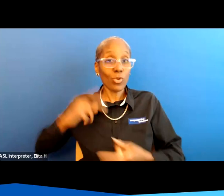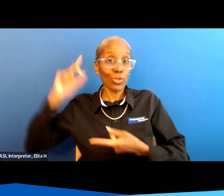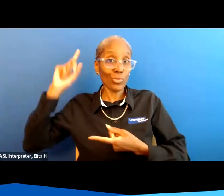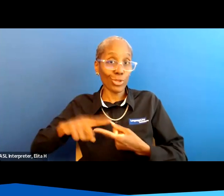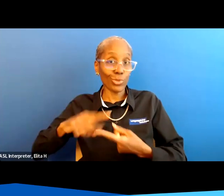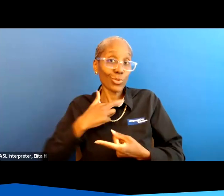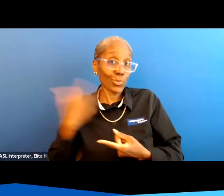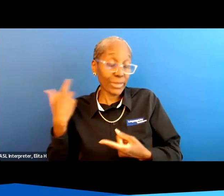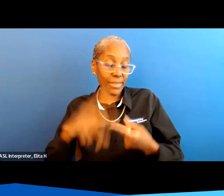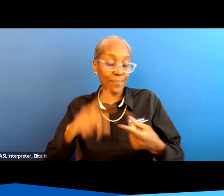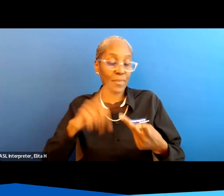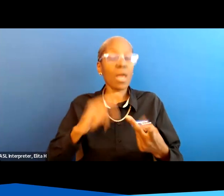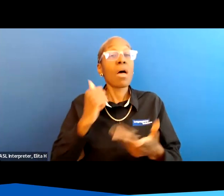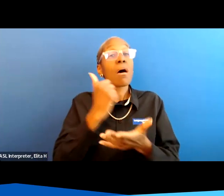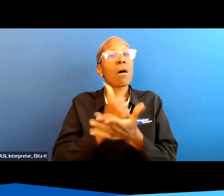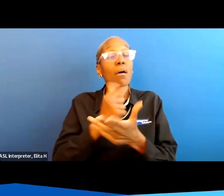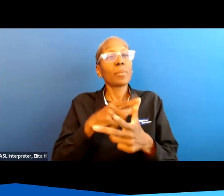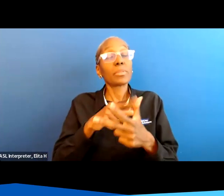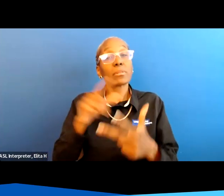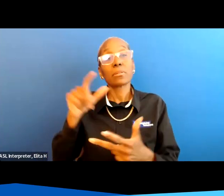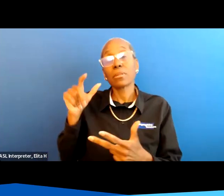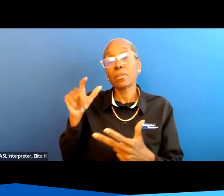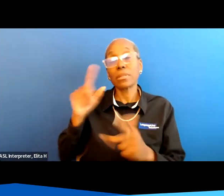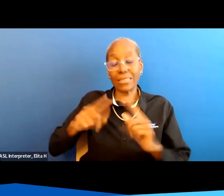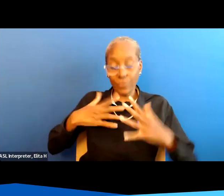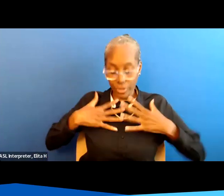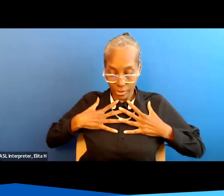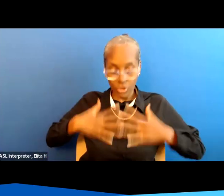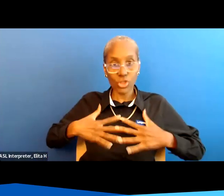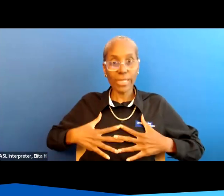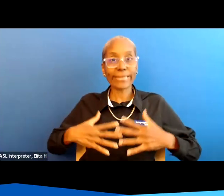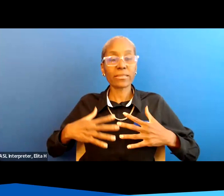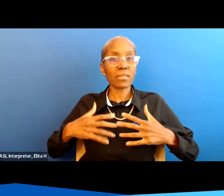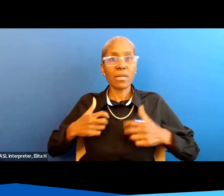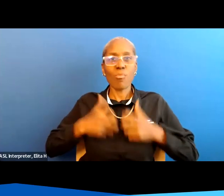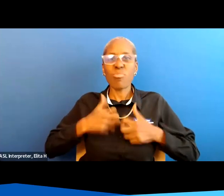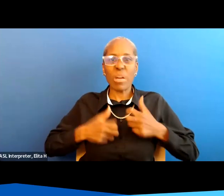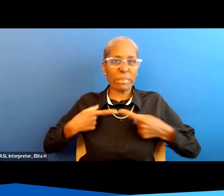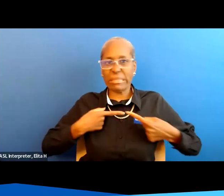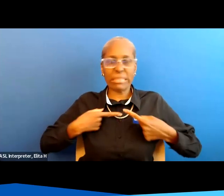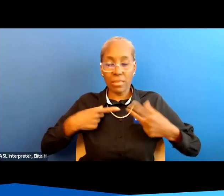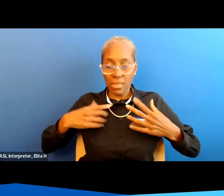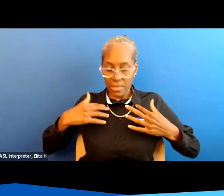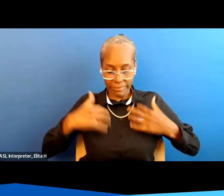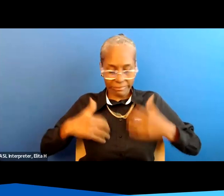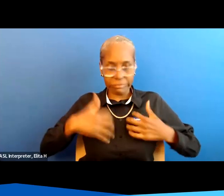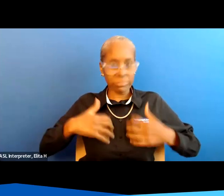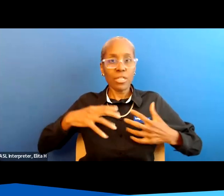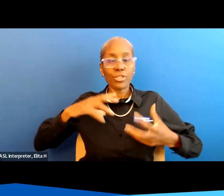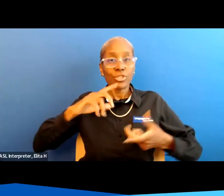helps with uh getting the all those uh chest uh issues and physiological changes